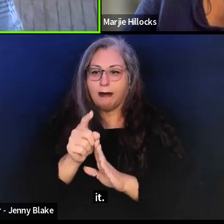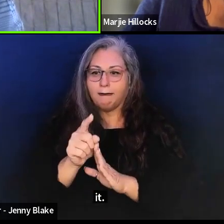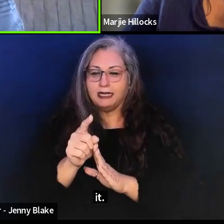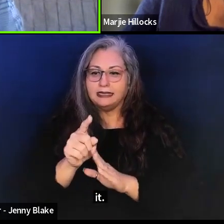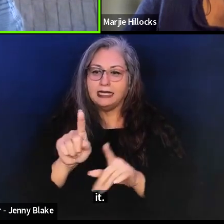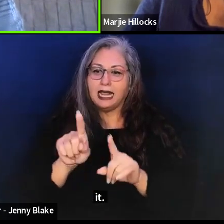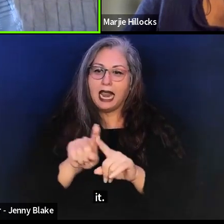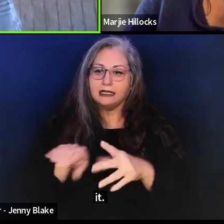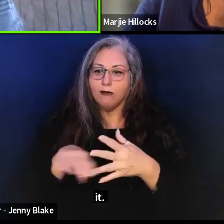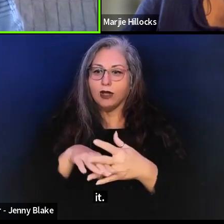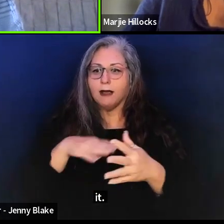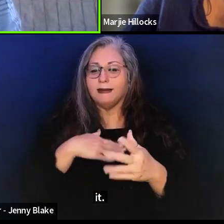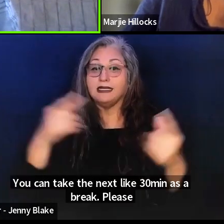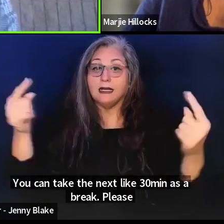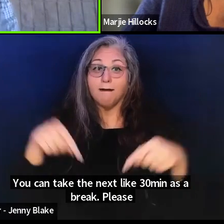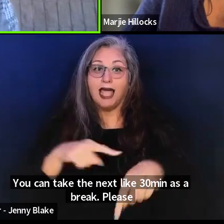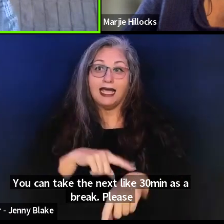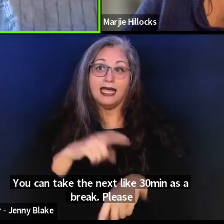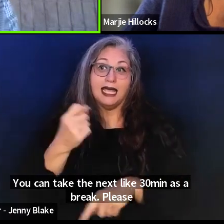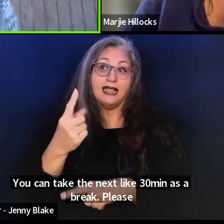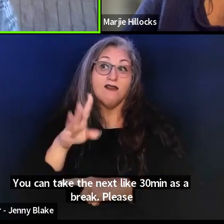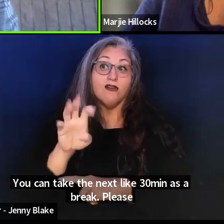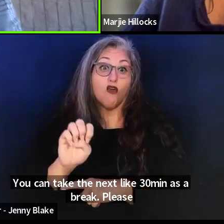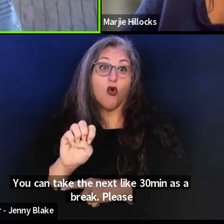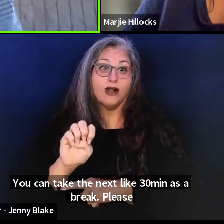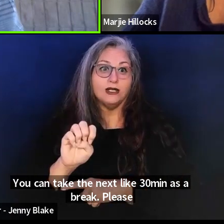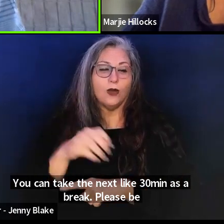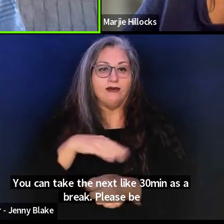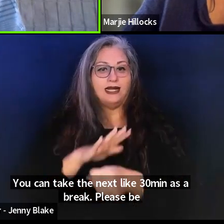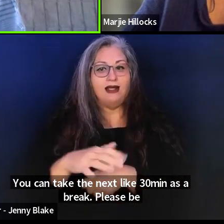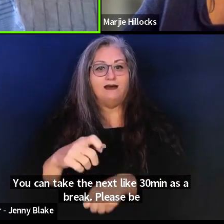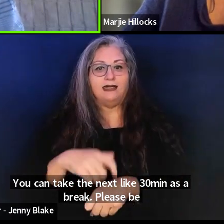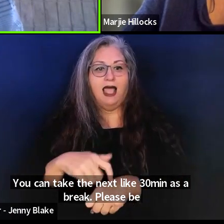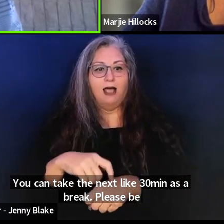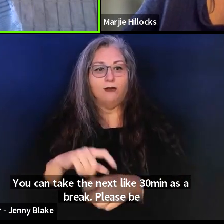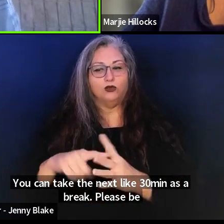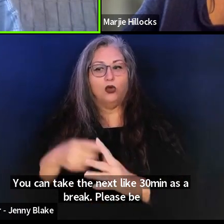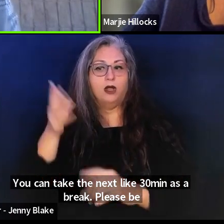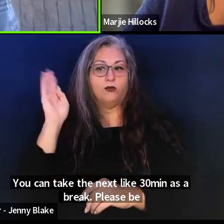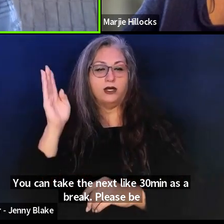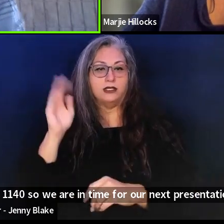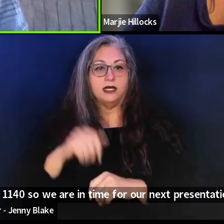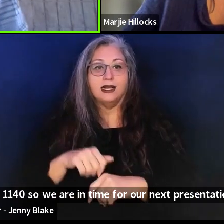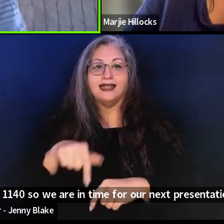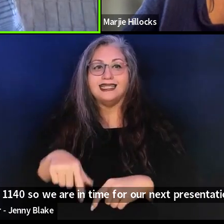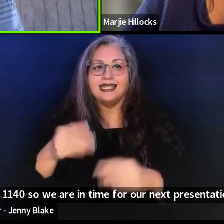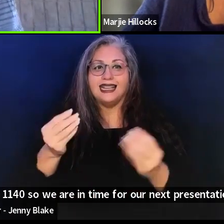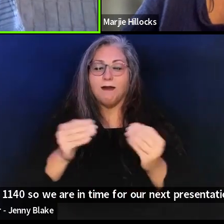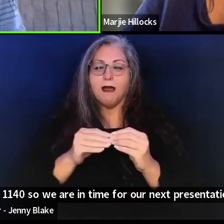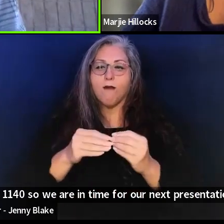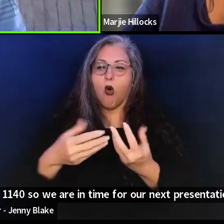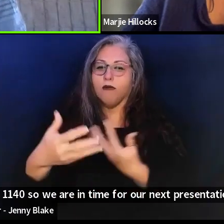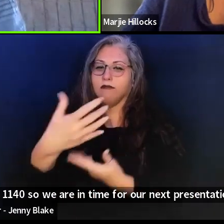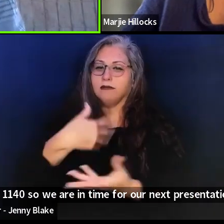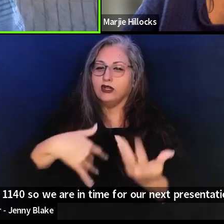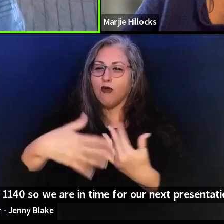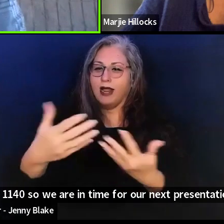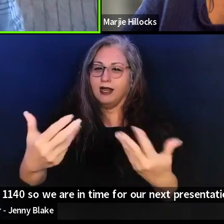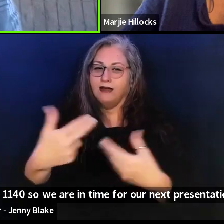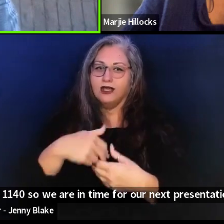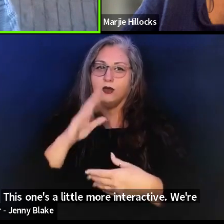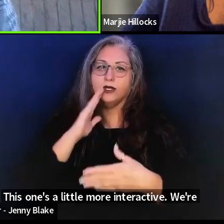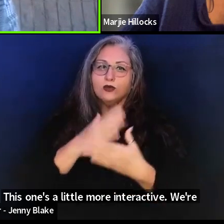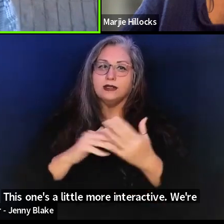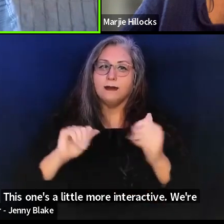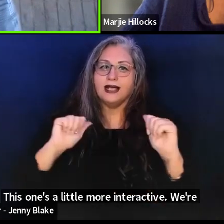a break. Please be back by 11.40, so we are in time for our next presentation. This one's a little more interactive. We're going to be doing some